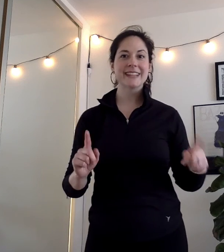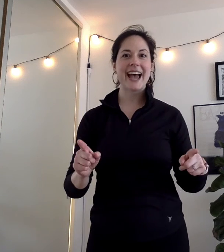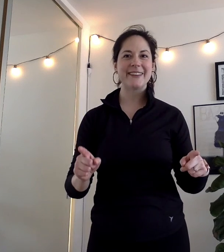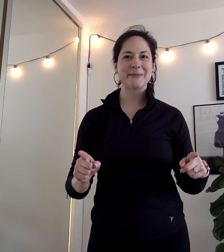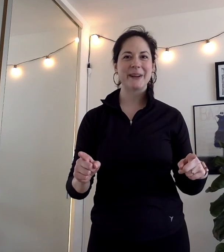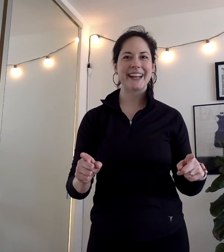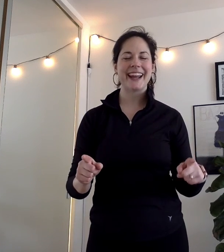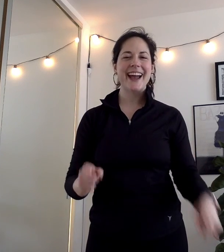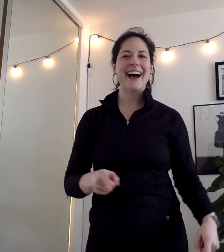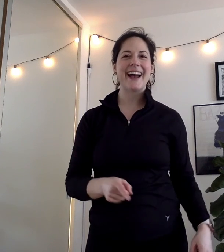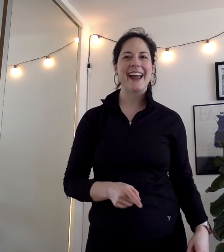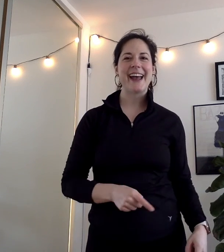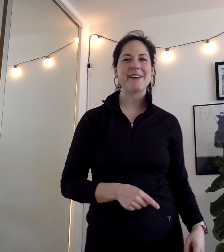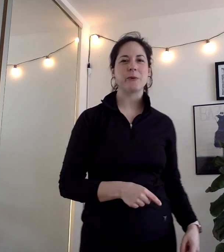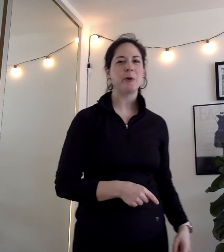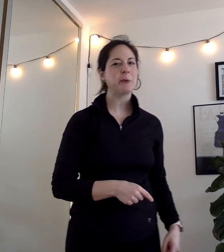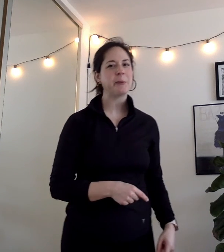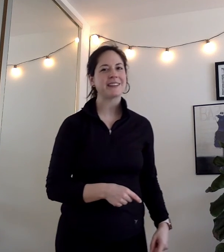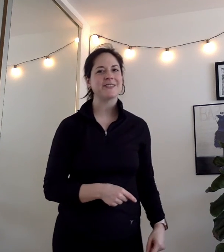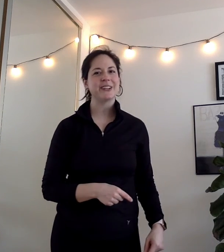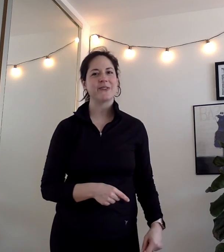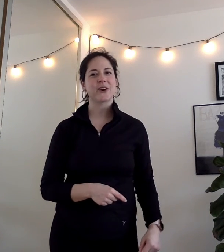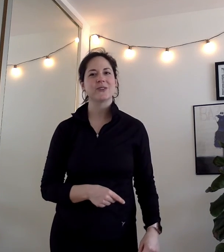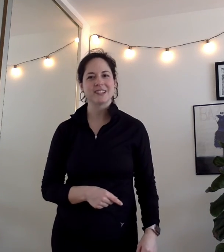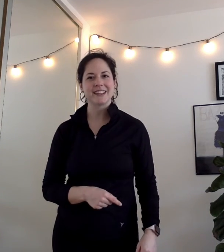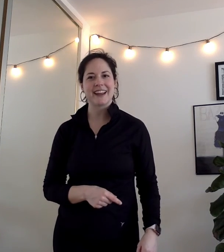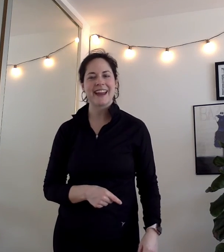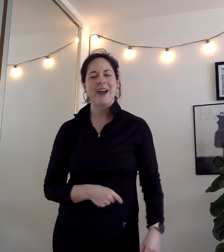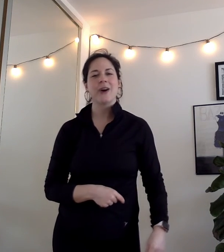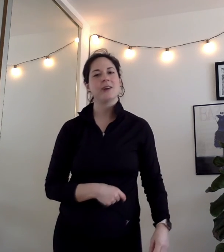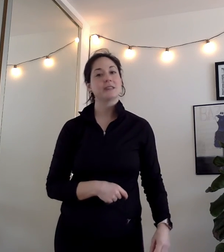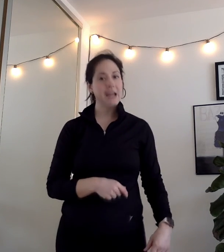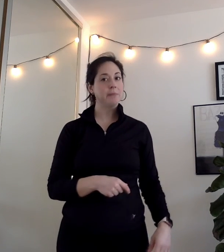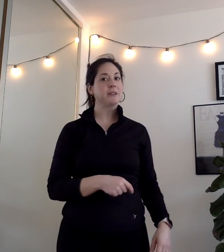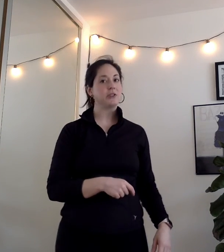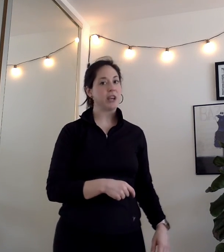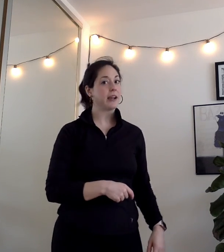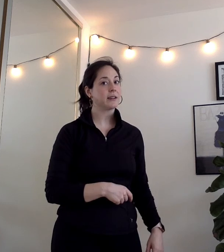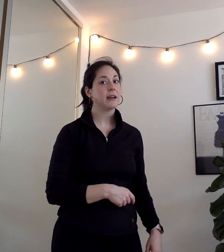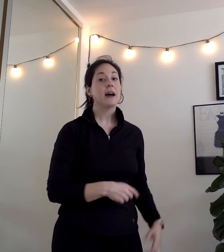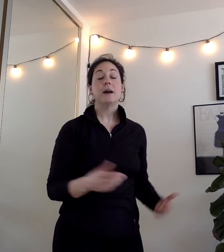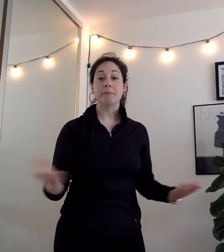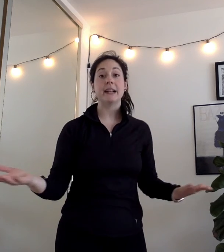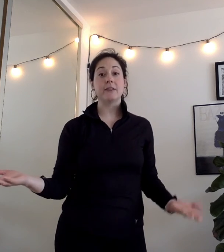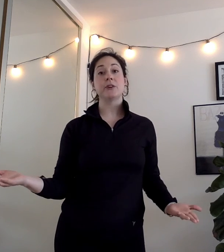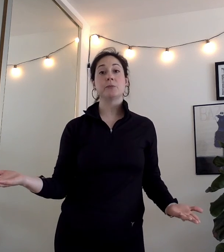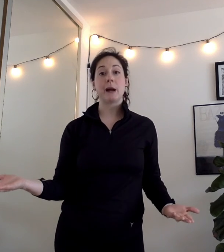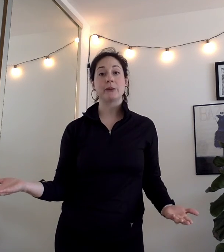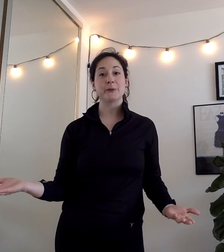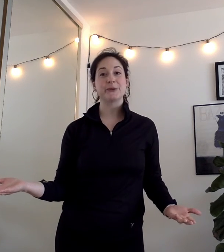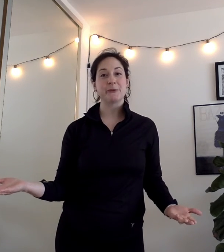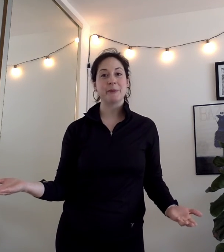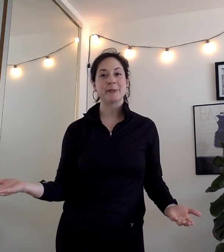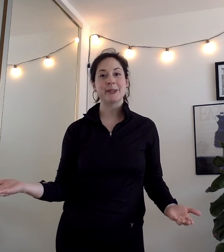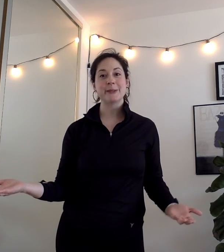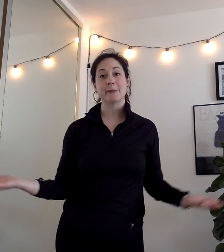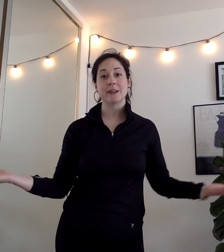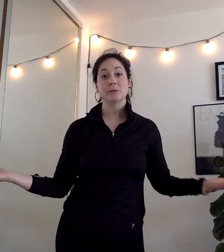hi everybody I have a warm-up activity for you today called Captain Jack many of you probably will remember this because